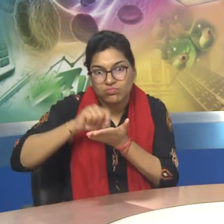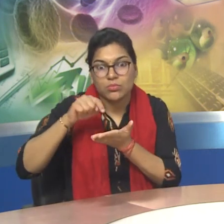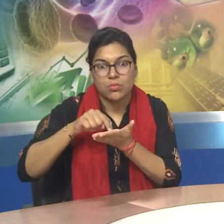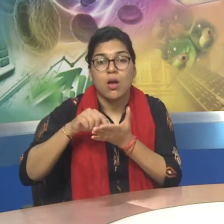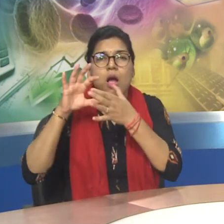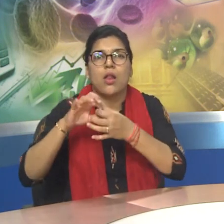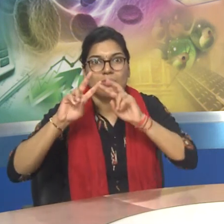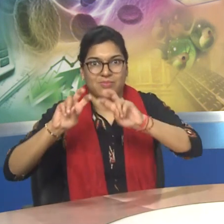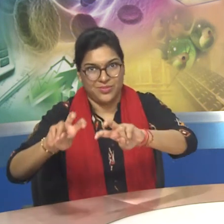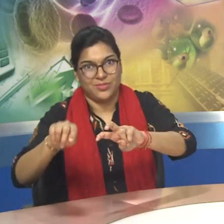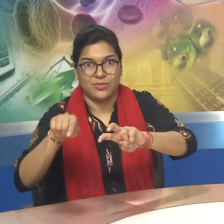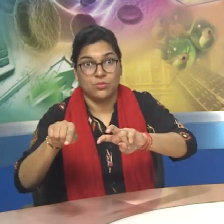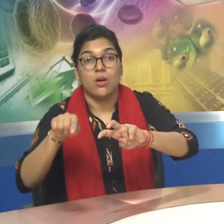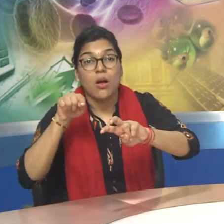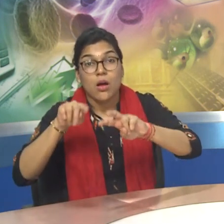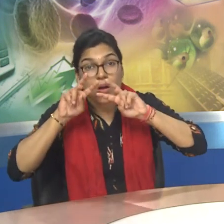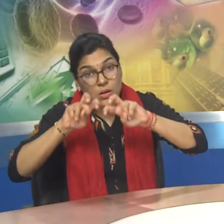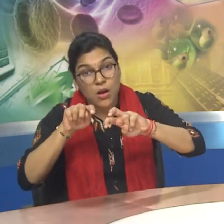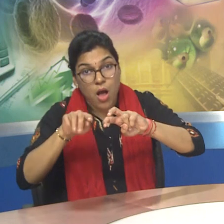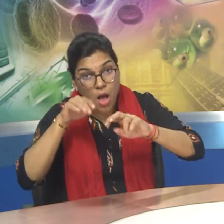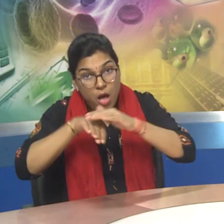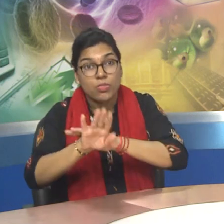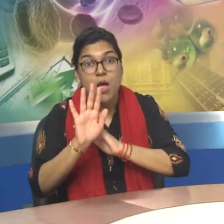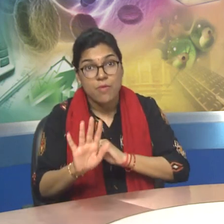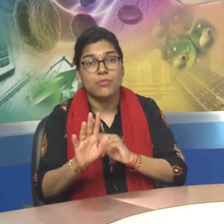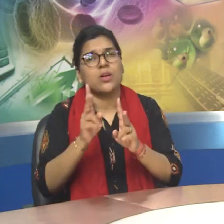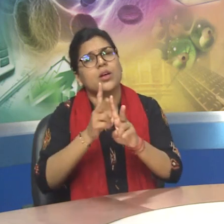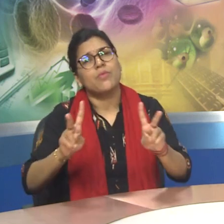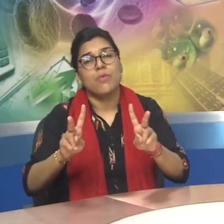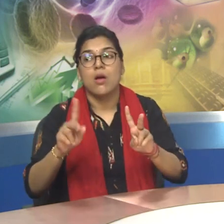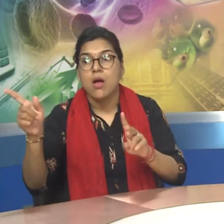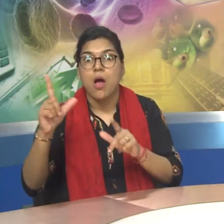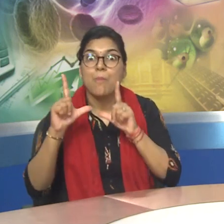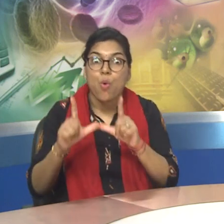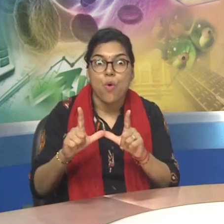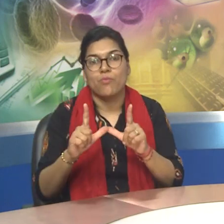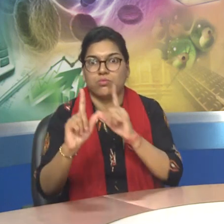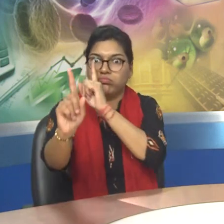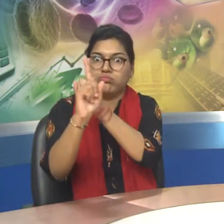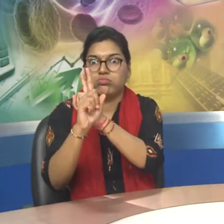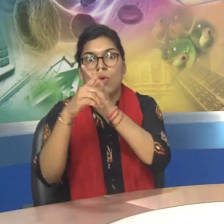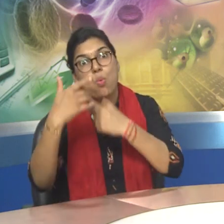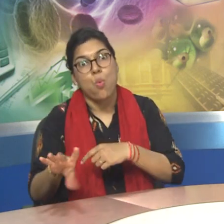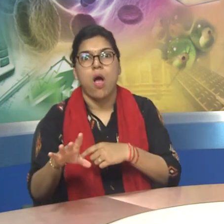Scholarly journals report significant research in a specific field.